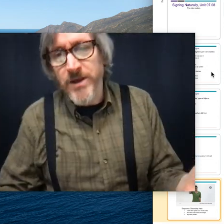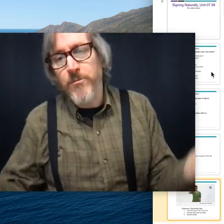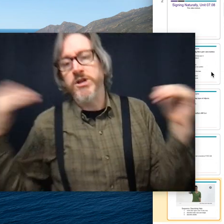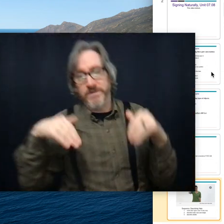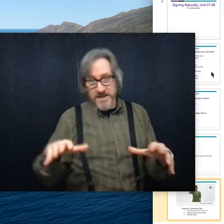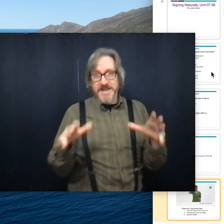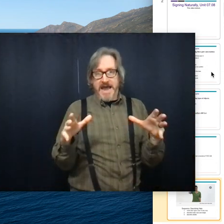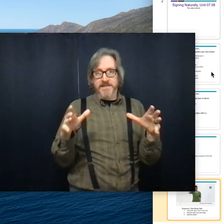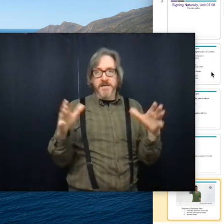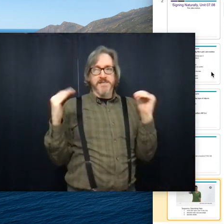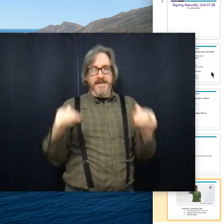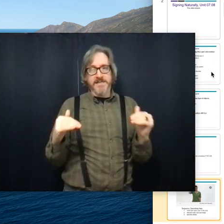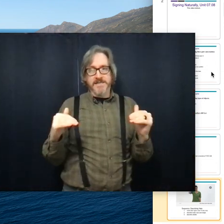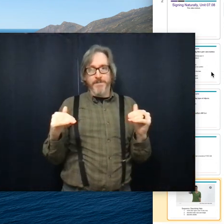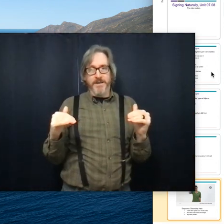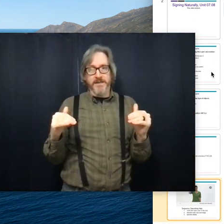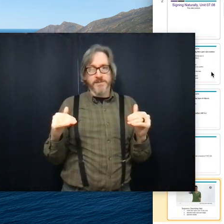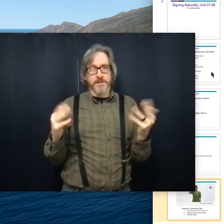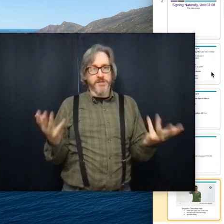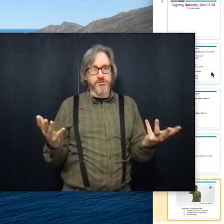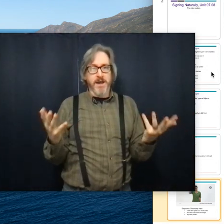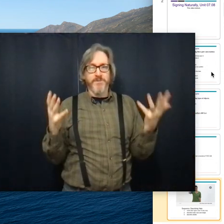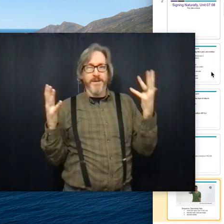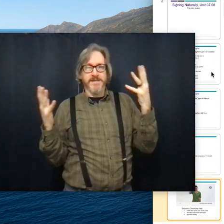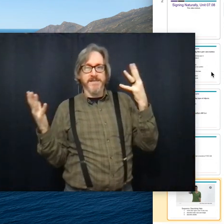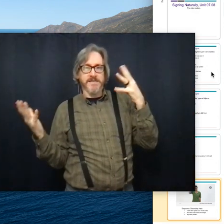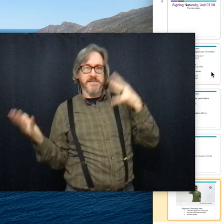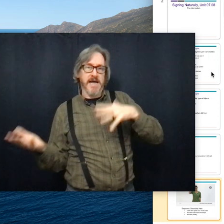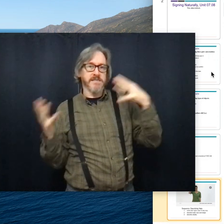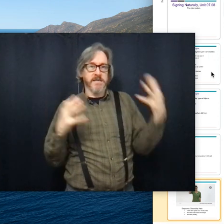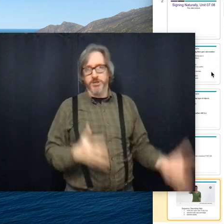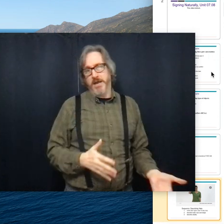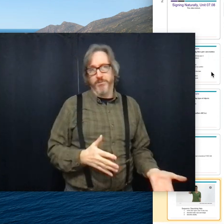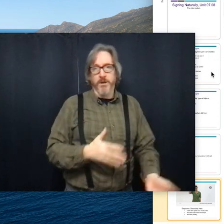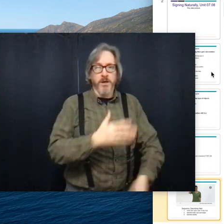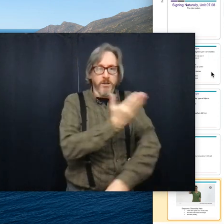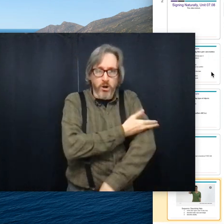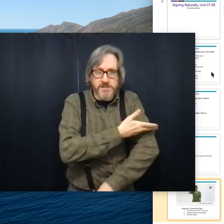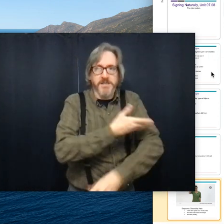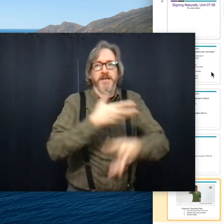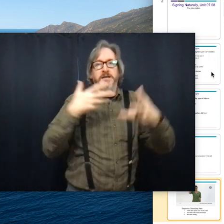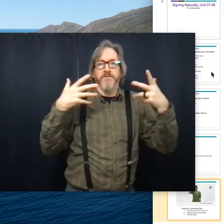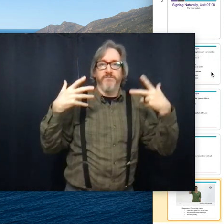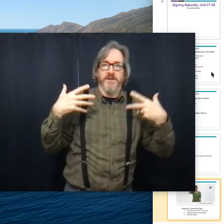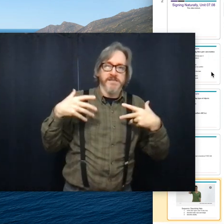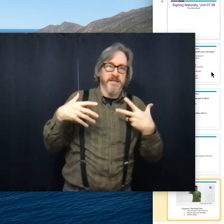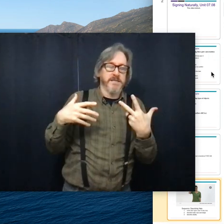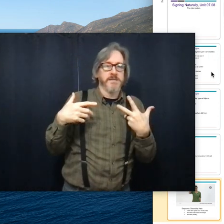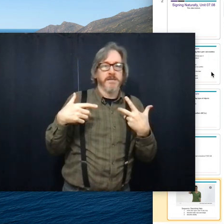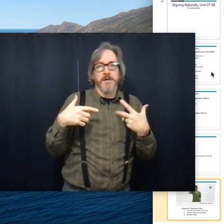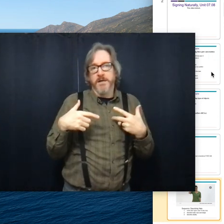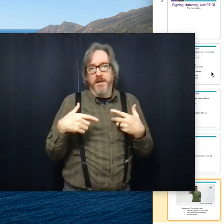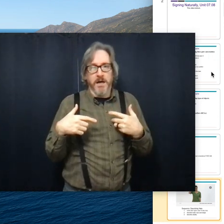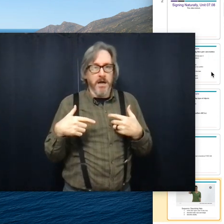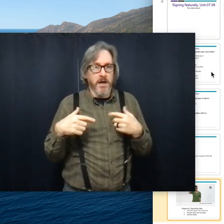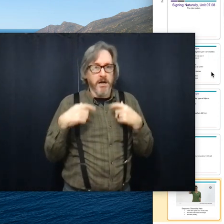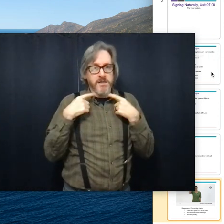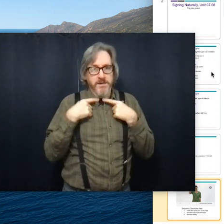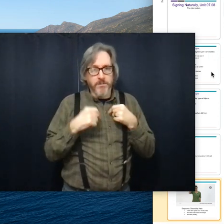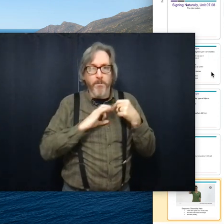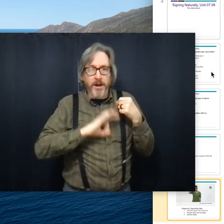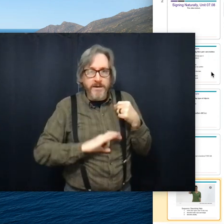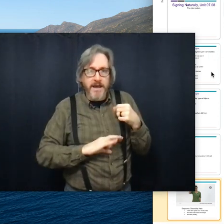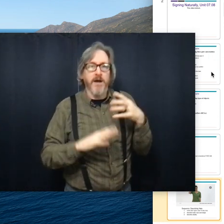So then once we've done that, second step is describe the basic size and shape, long sleeve, is it, uh,